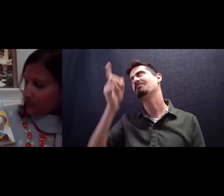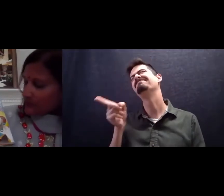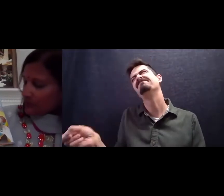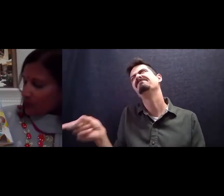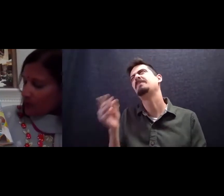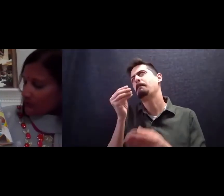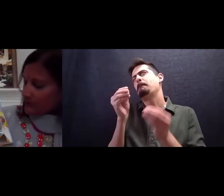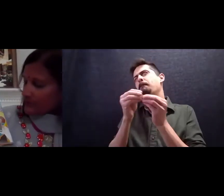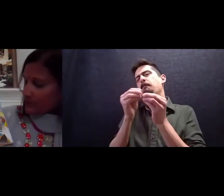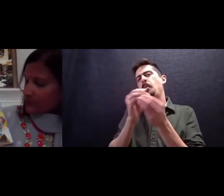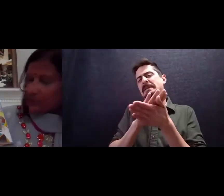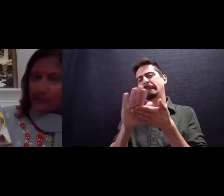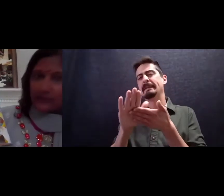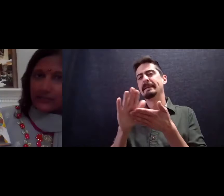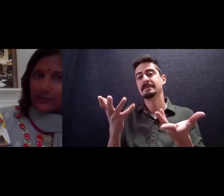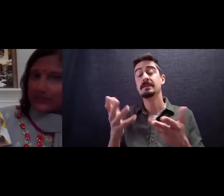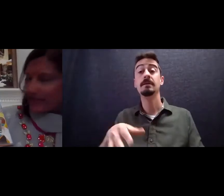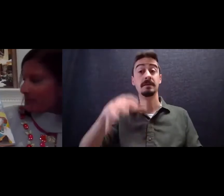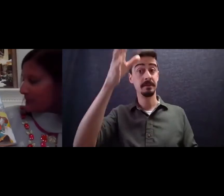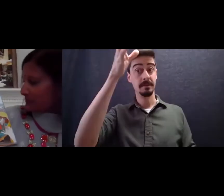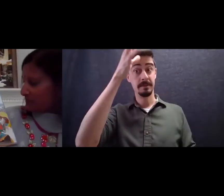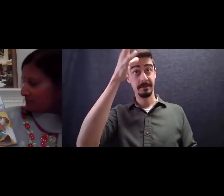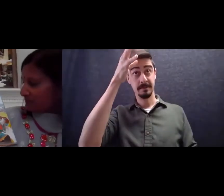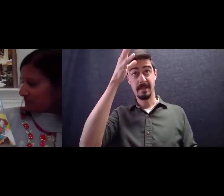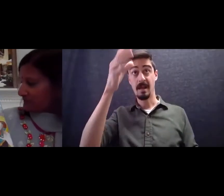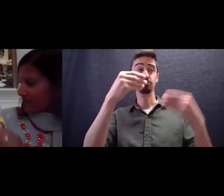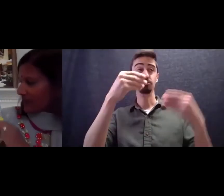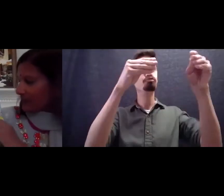Bapu sold all of his goats he was happy